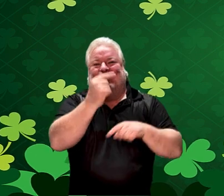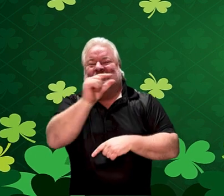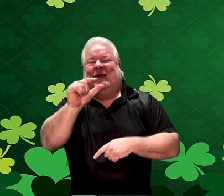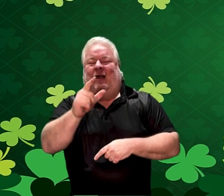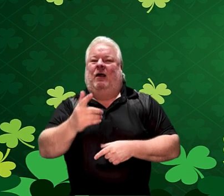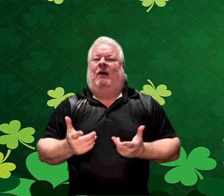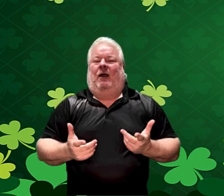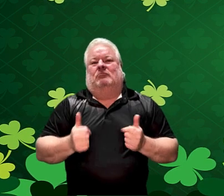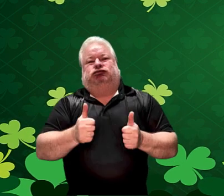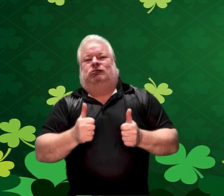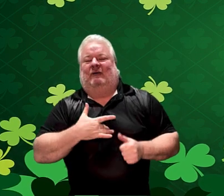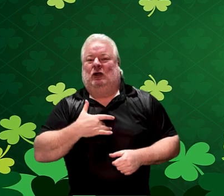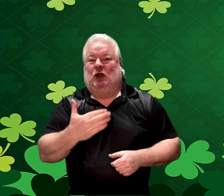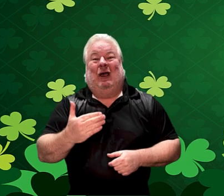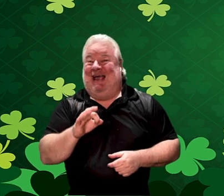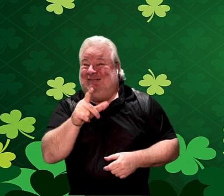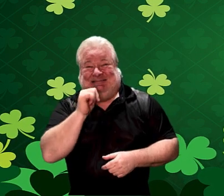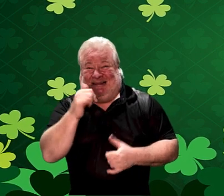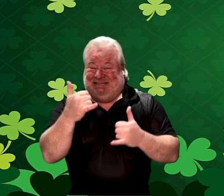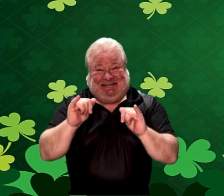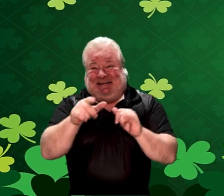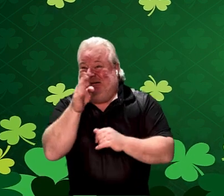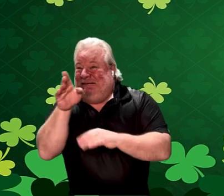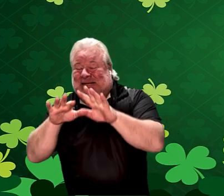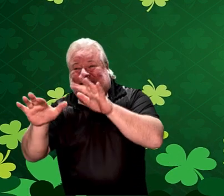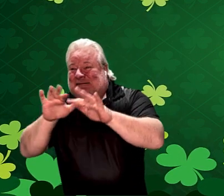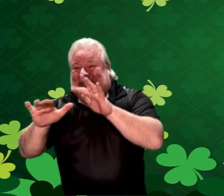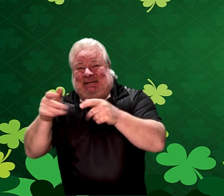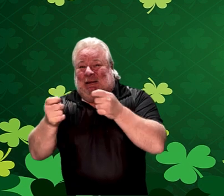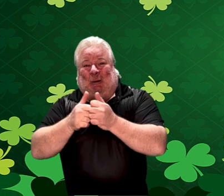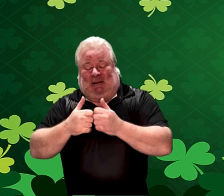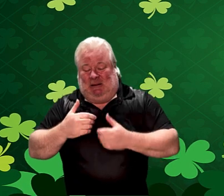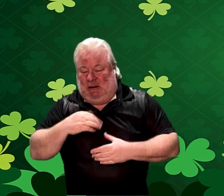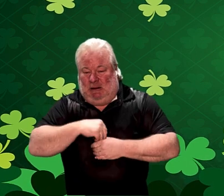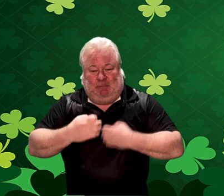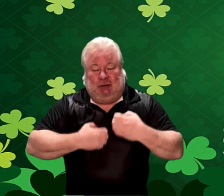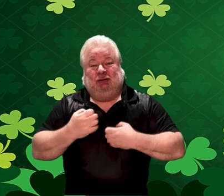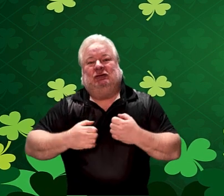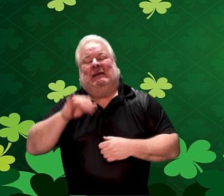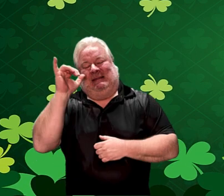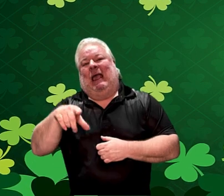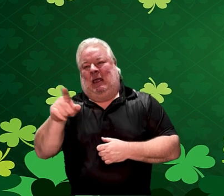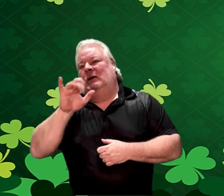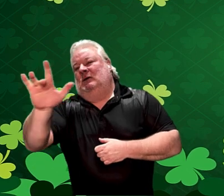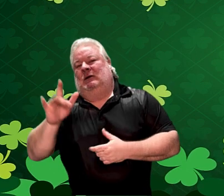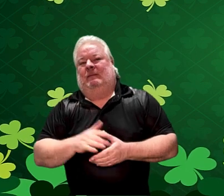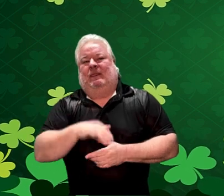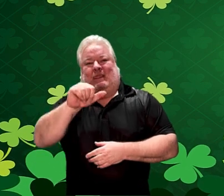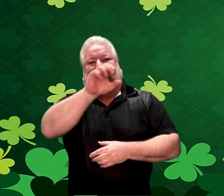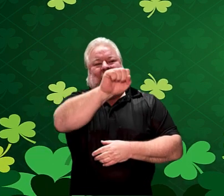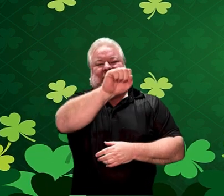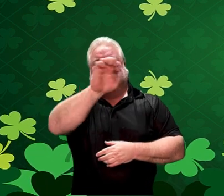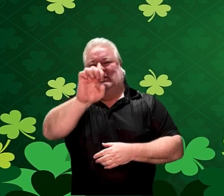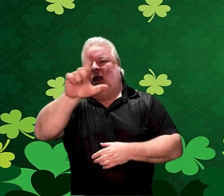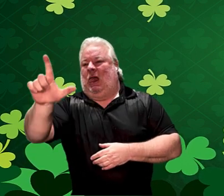you will click again how you are feeling. So boys and girls, this is an introduction to your SEL